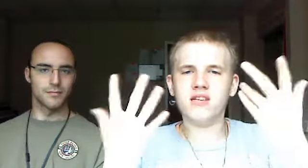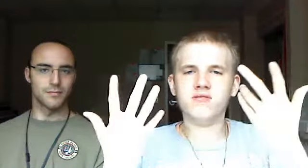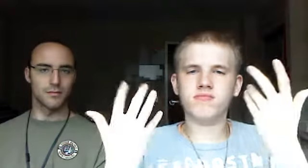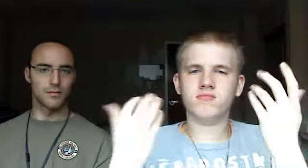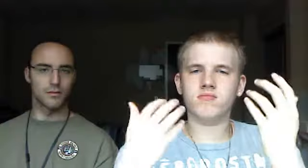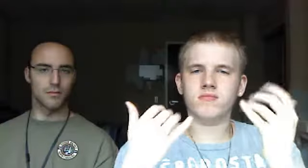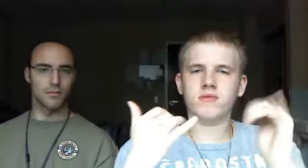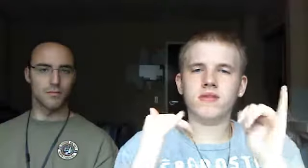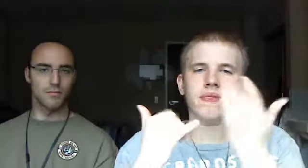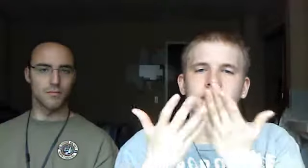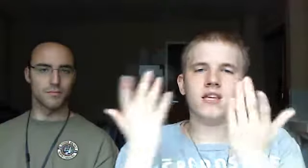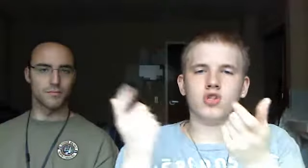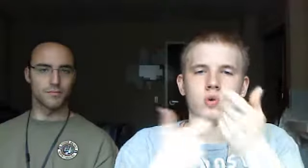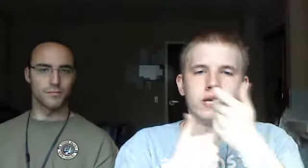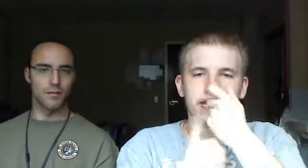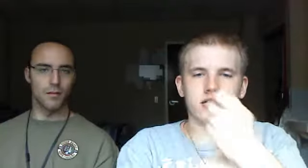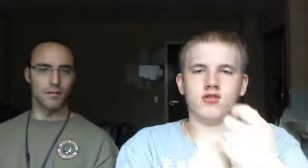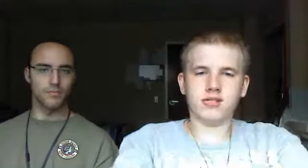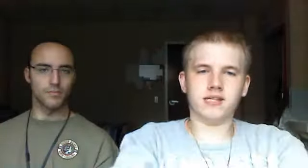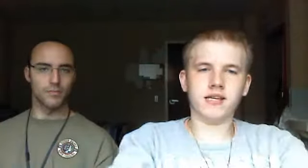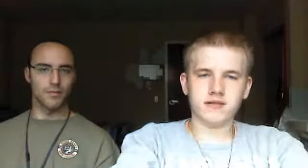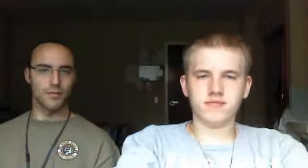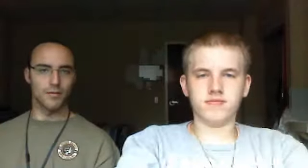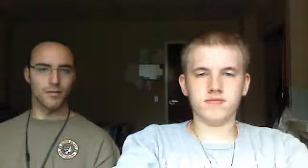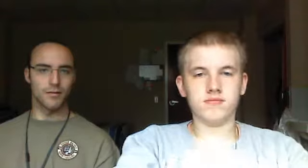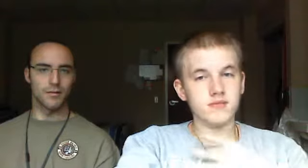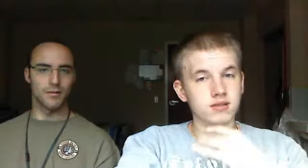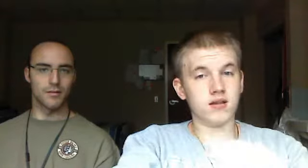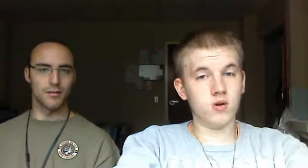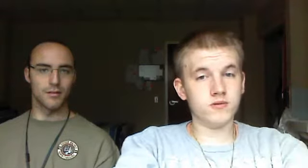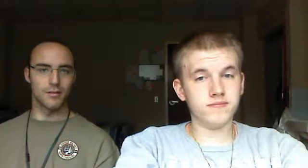things you eat for tea. That's cool.